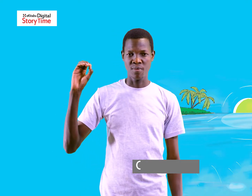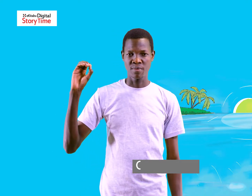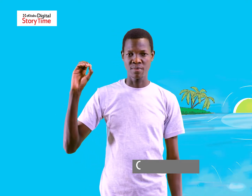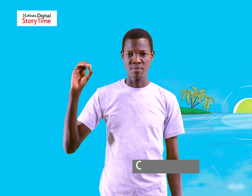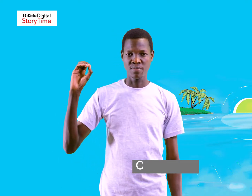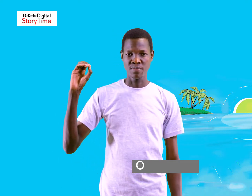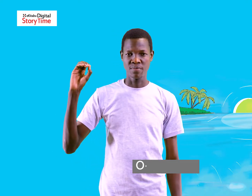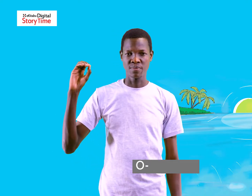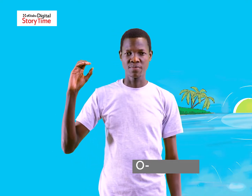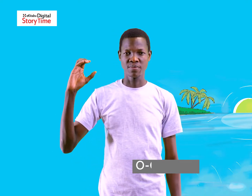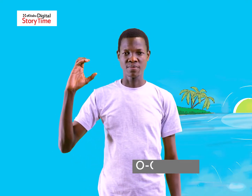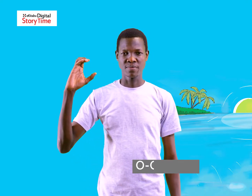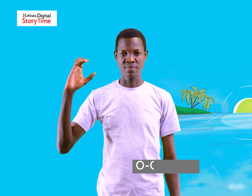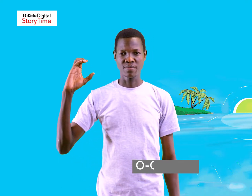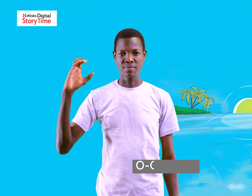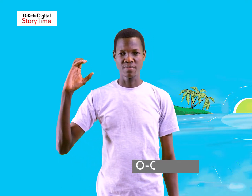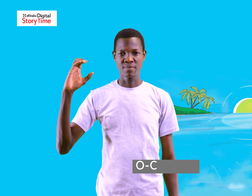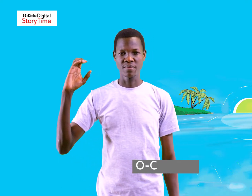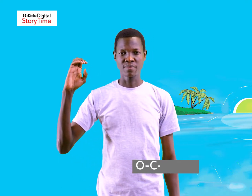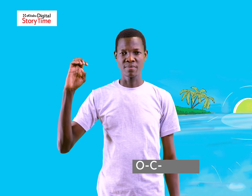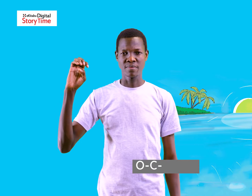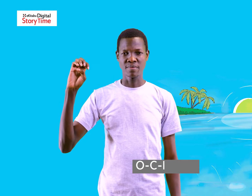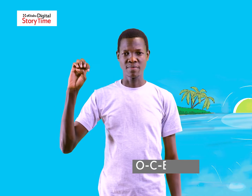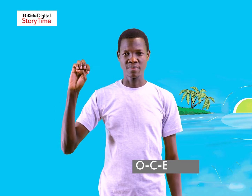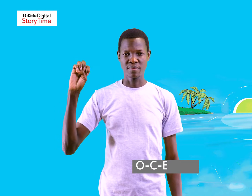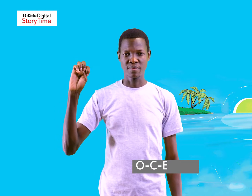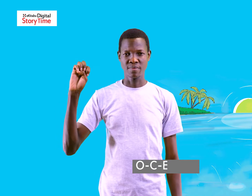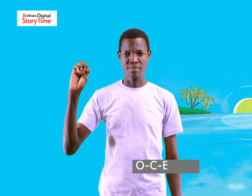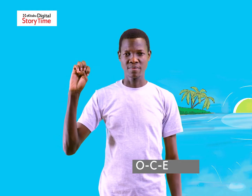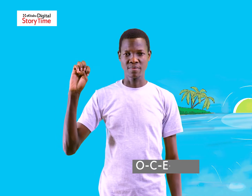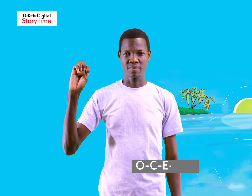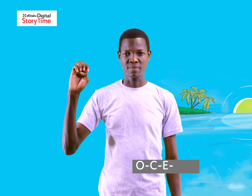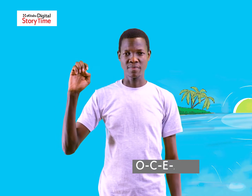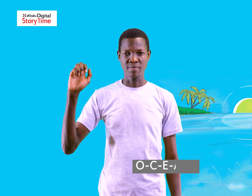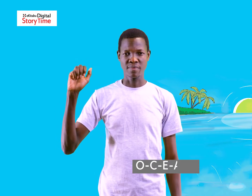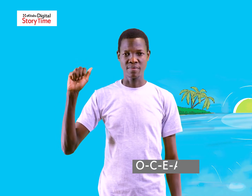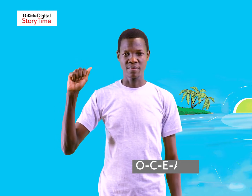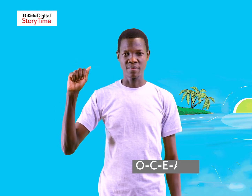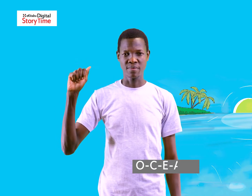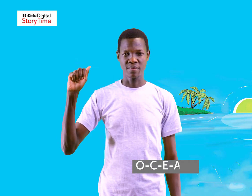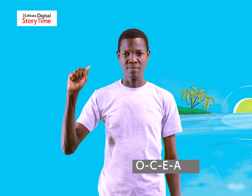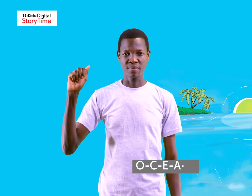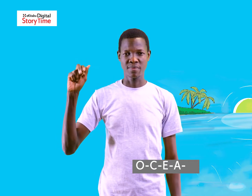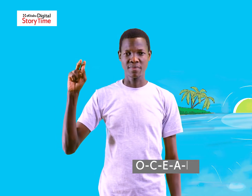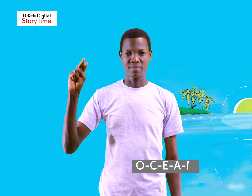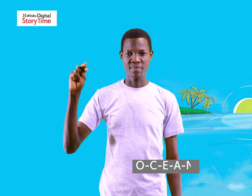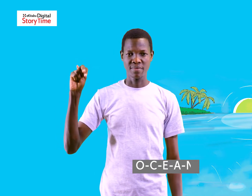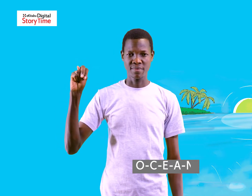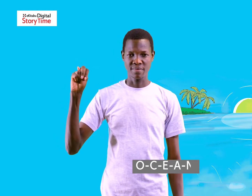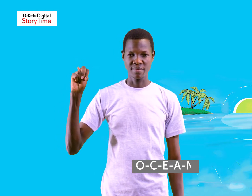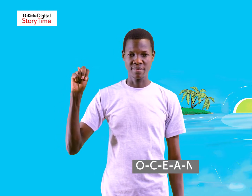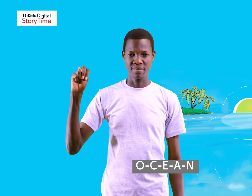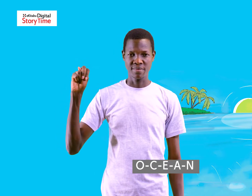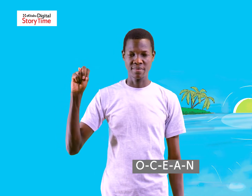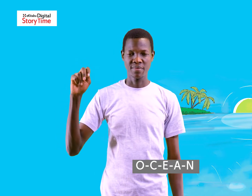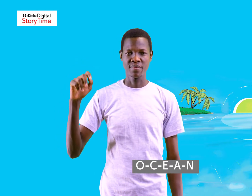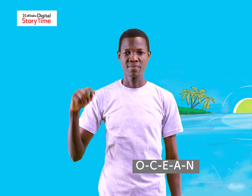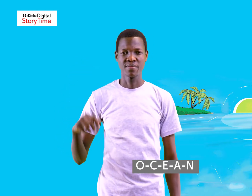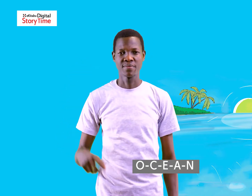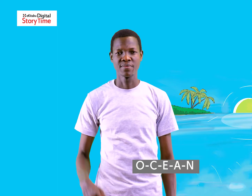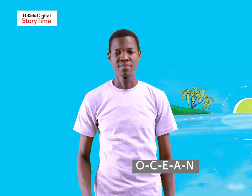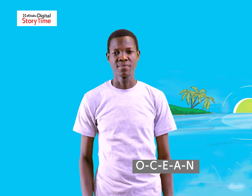o-c-e-a-n